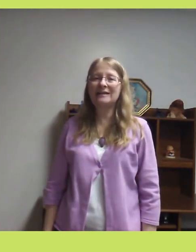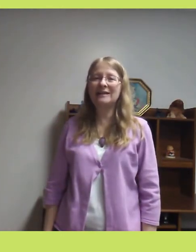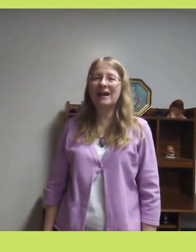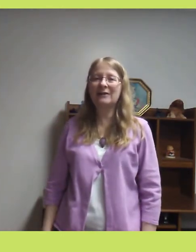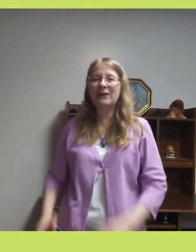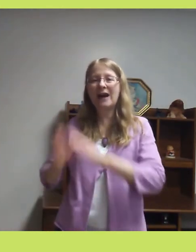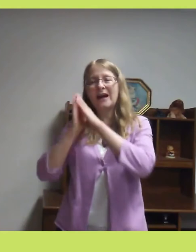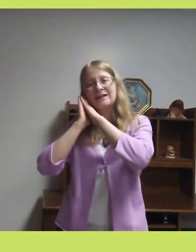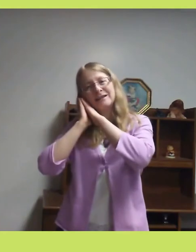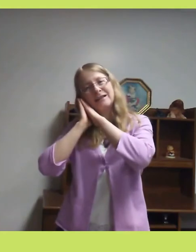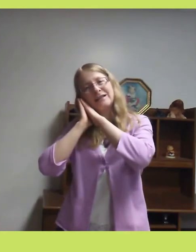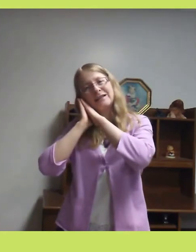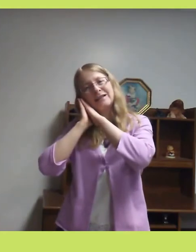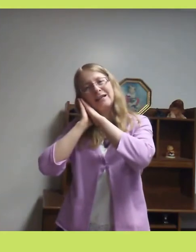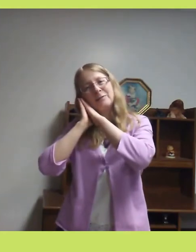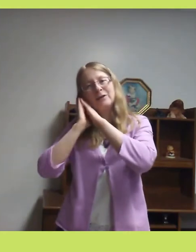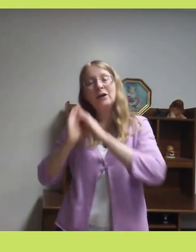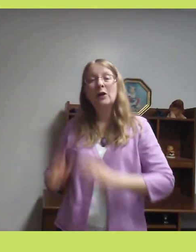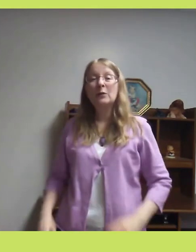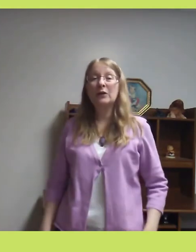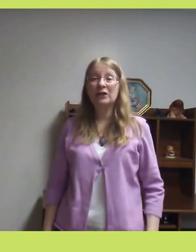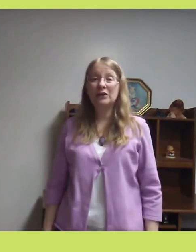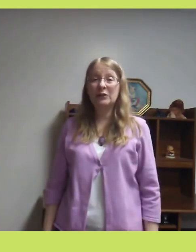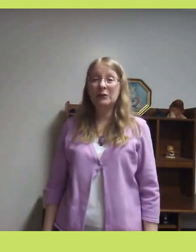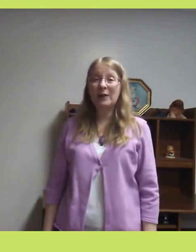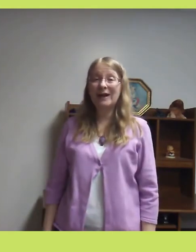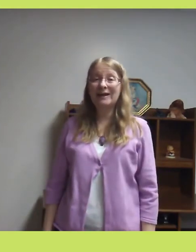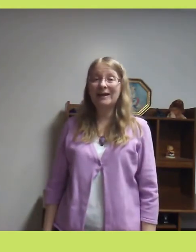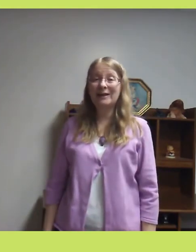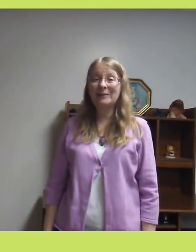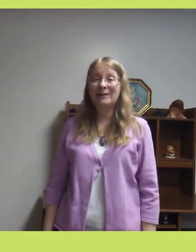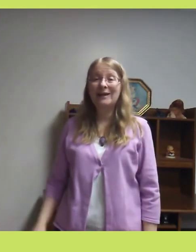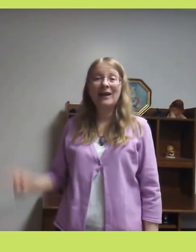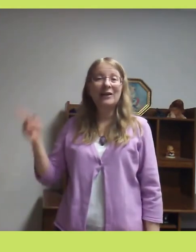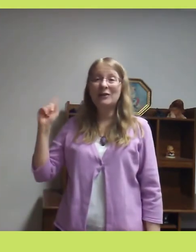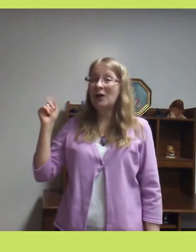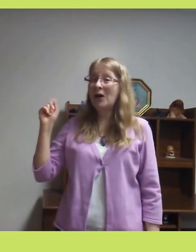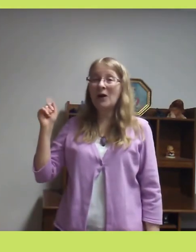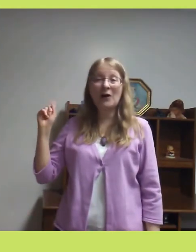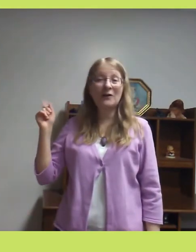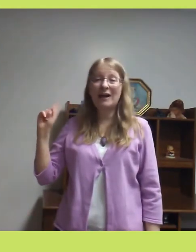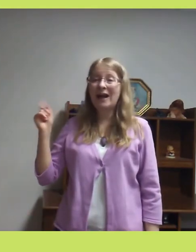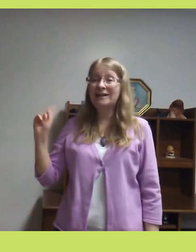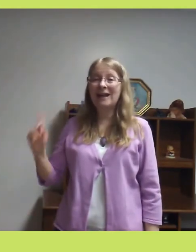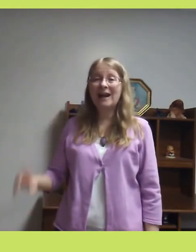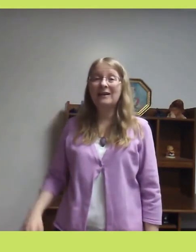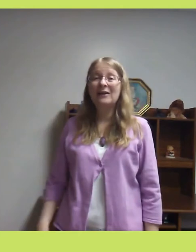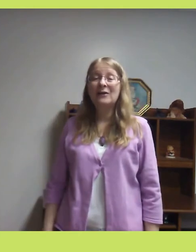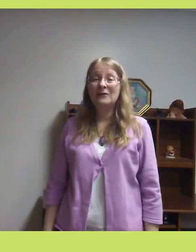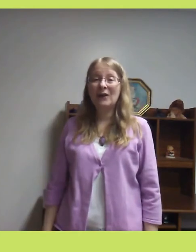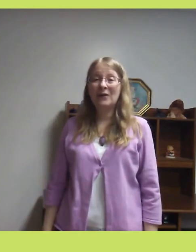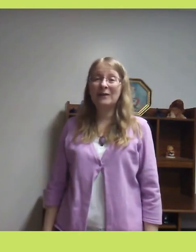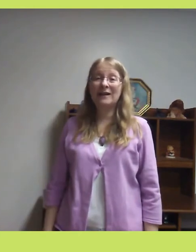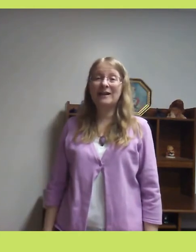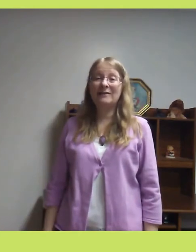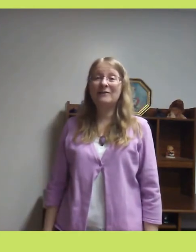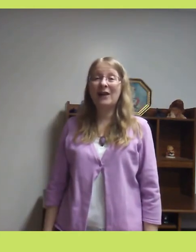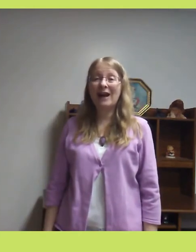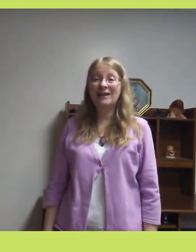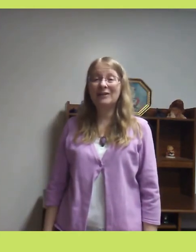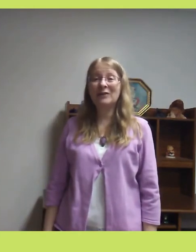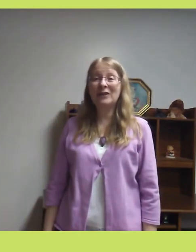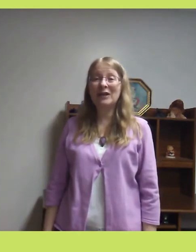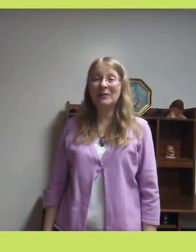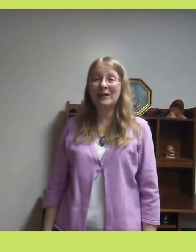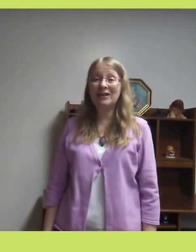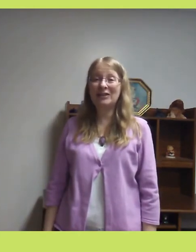haystack fast asleep. Will you wake him? No, not die. For if